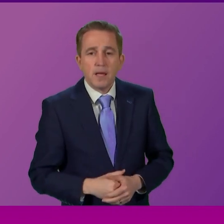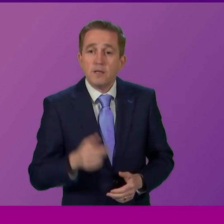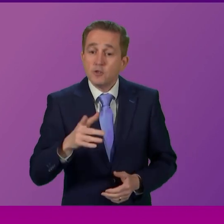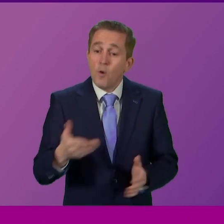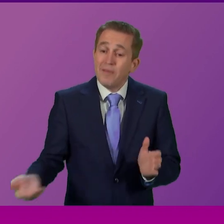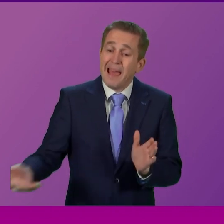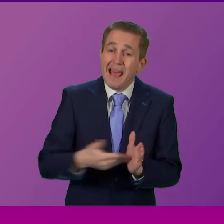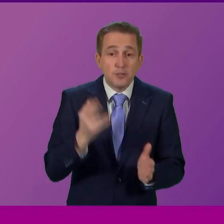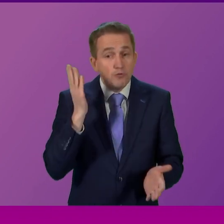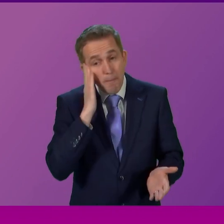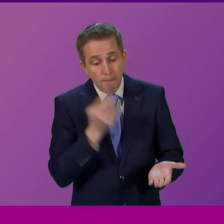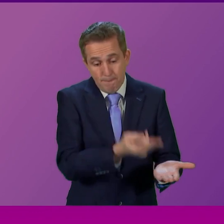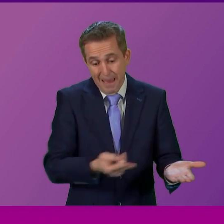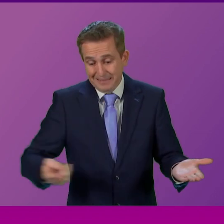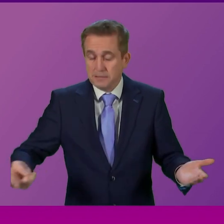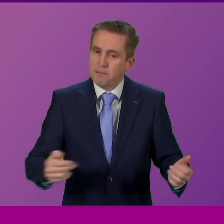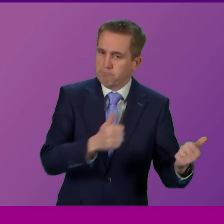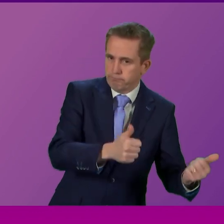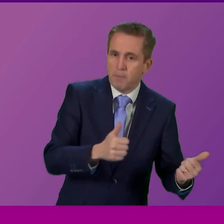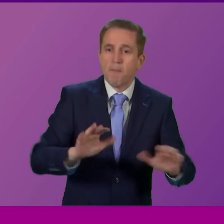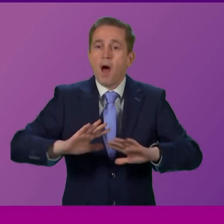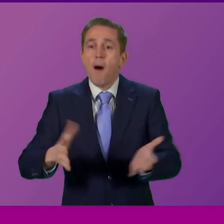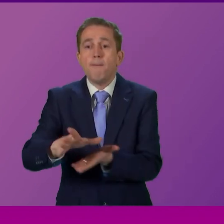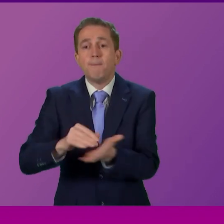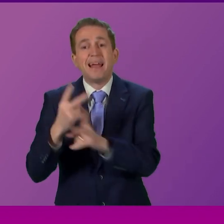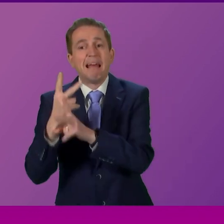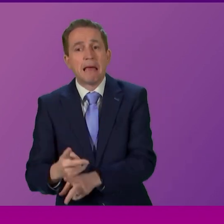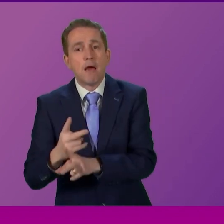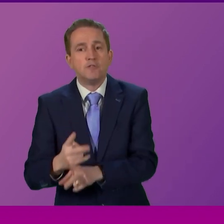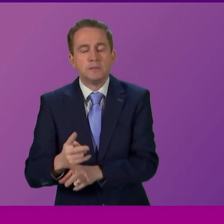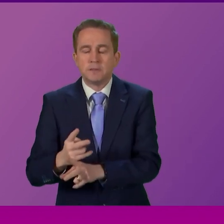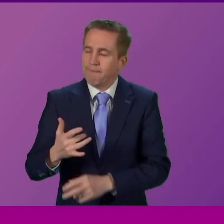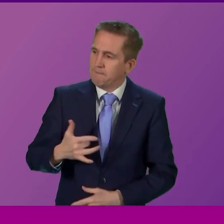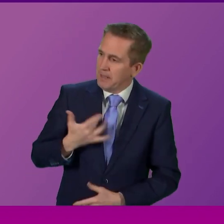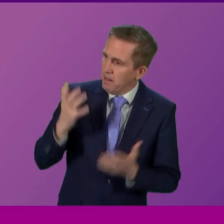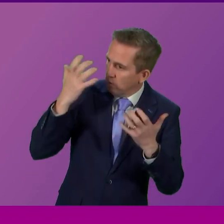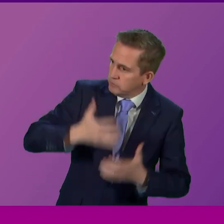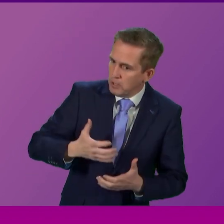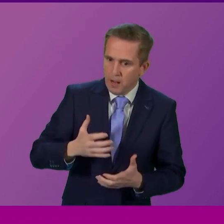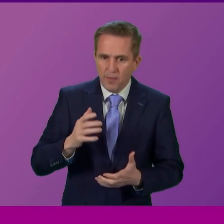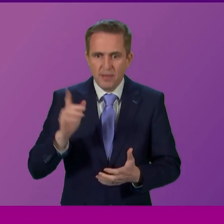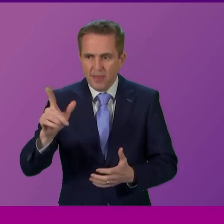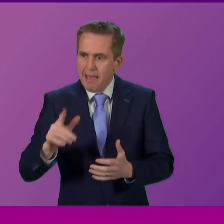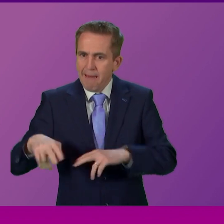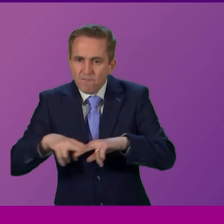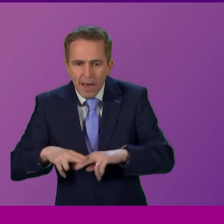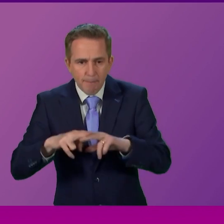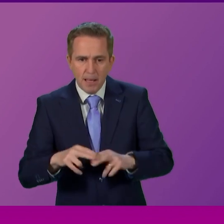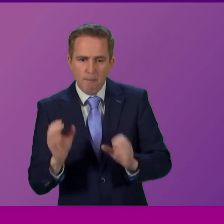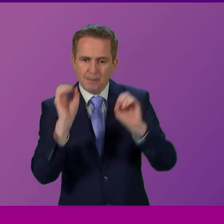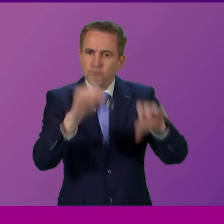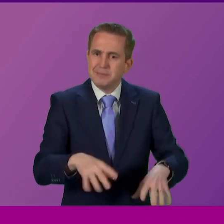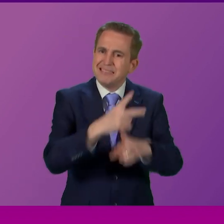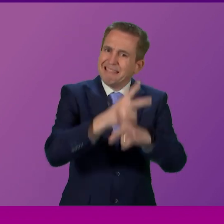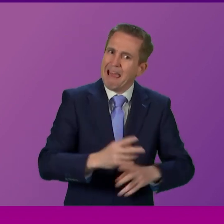beds announced unpaid carers have raised concerns about the potential of loved ones being parked in care homes perhaps